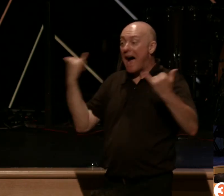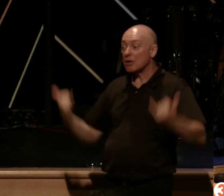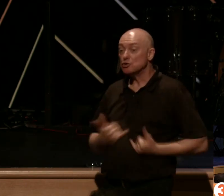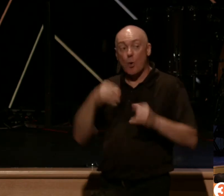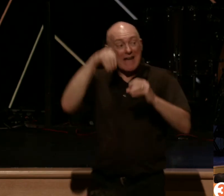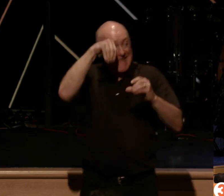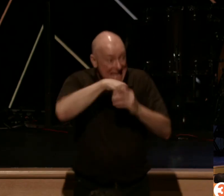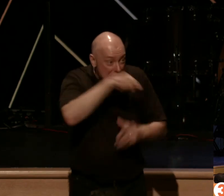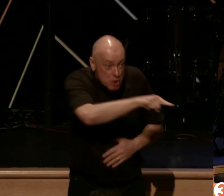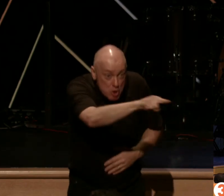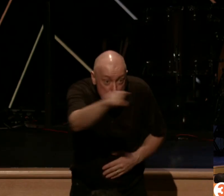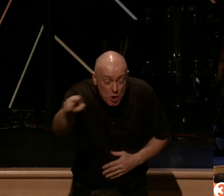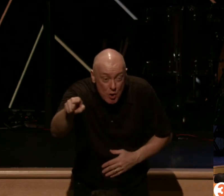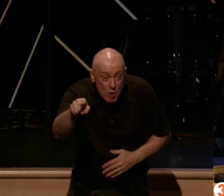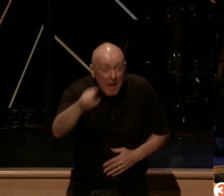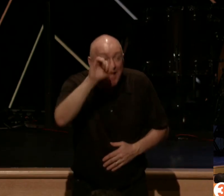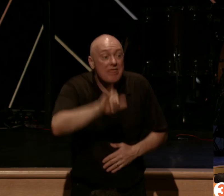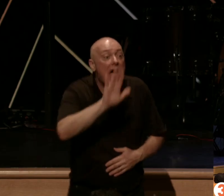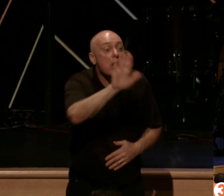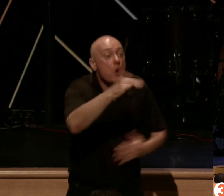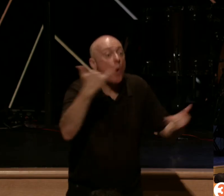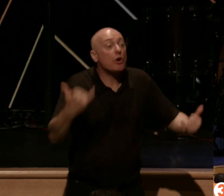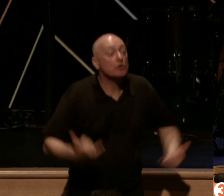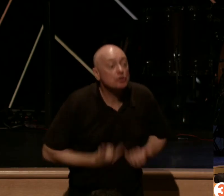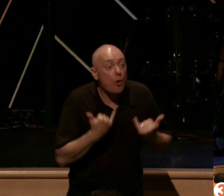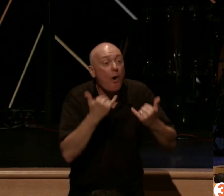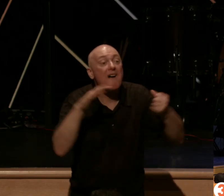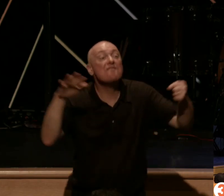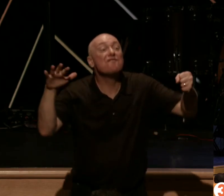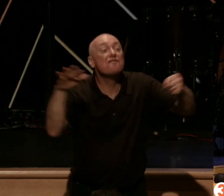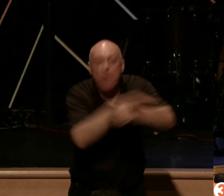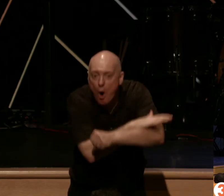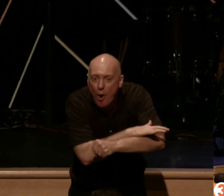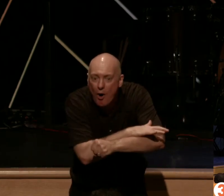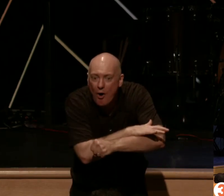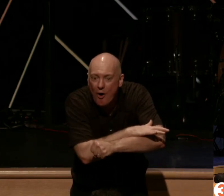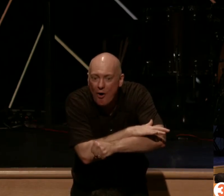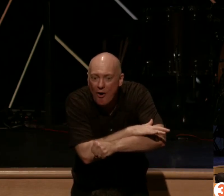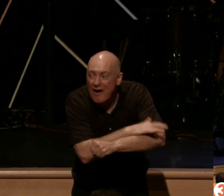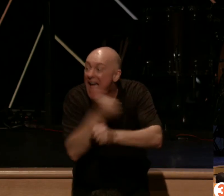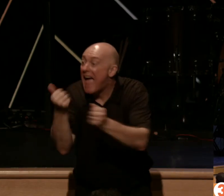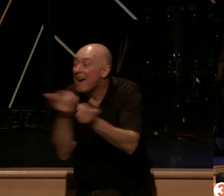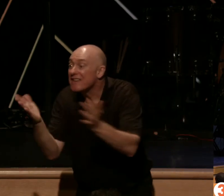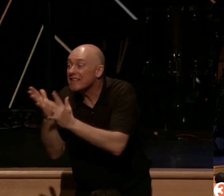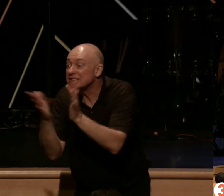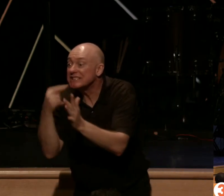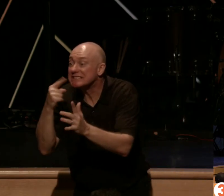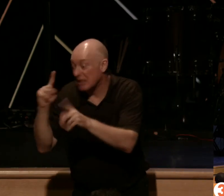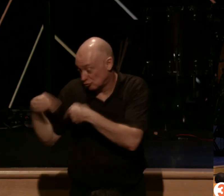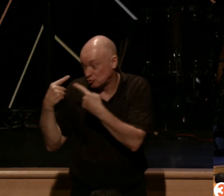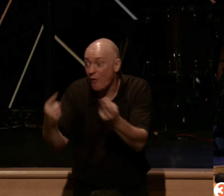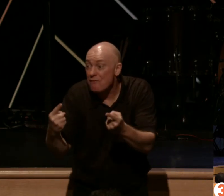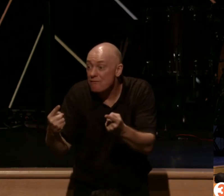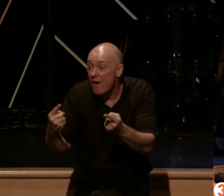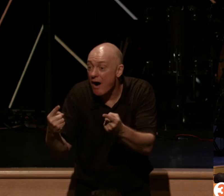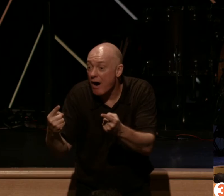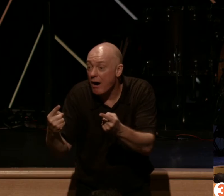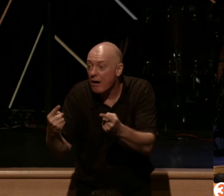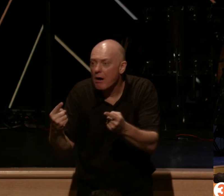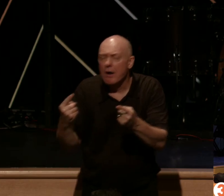and that your joy may be full. And so everything Jesus has said to us in the text today is leading to this.